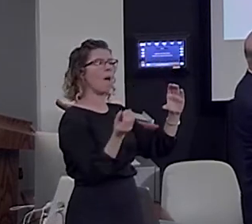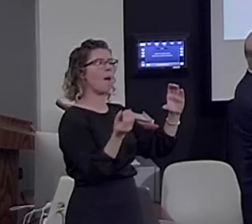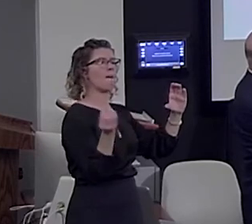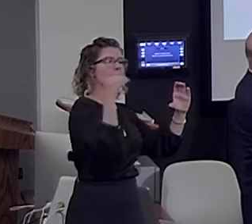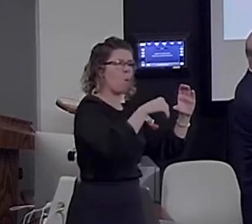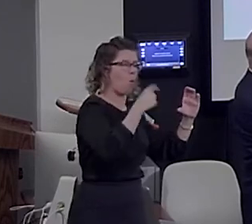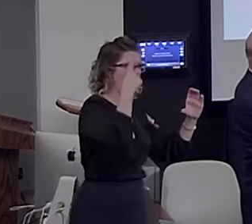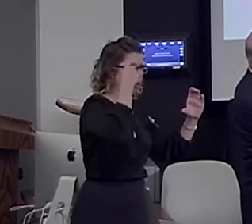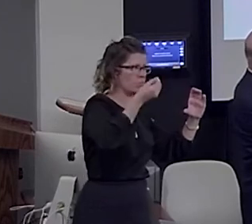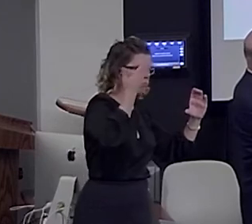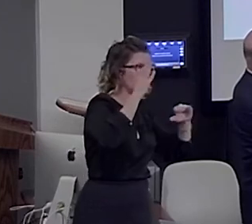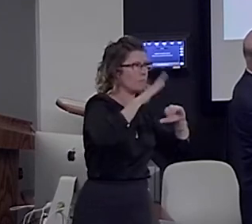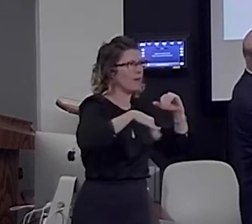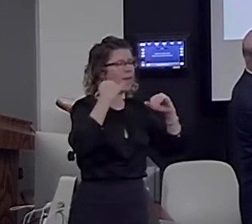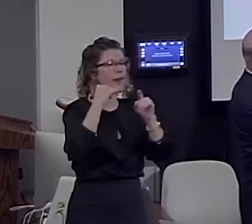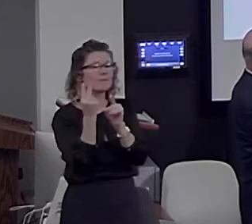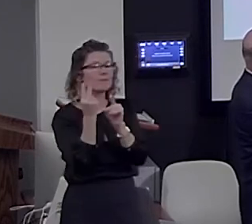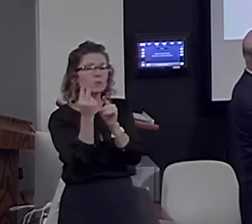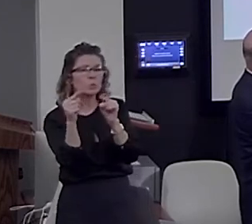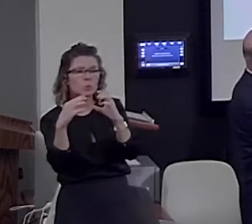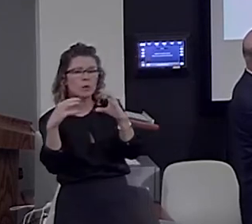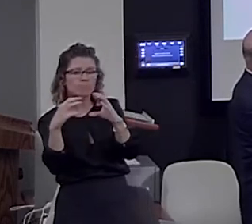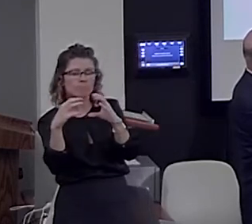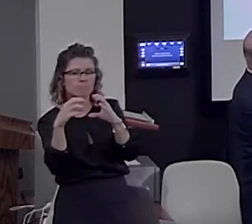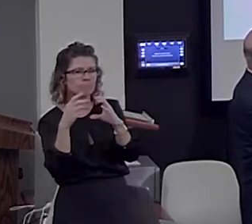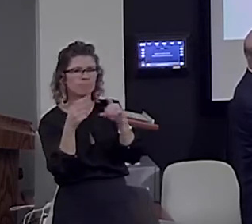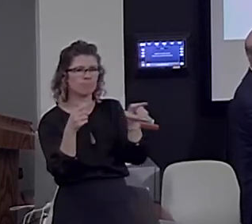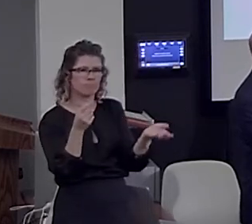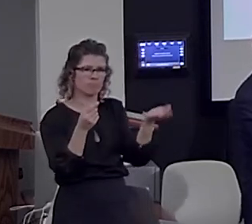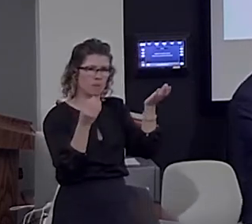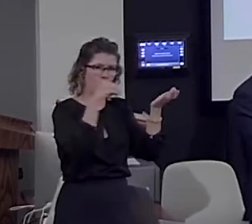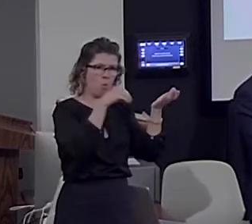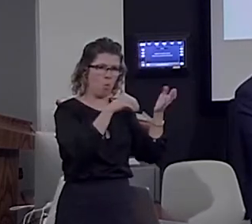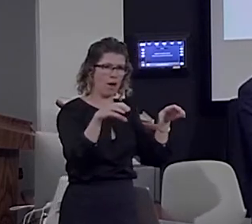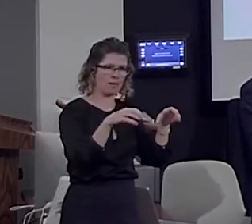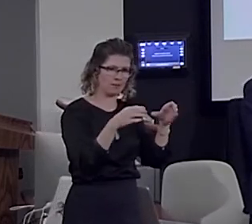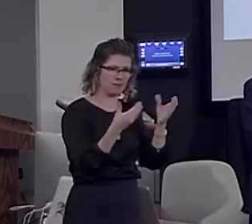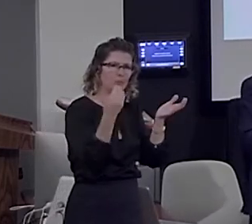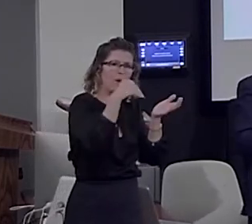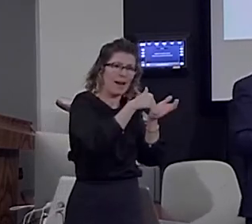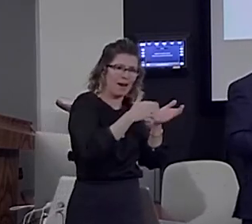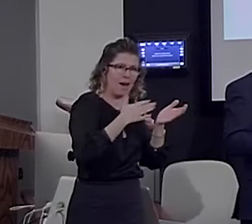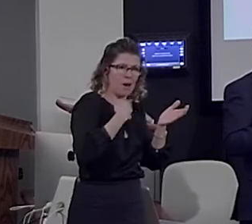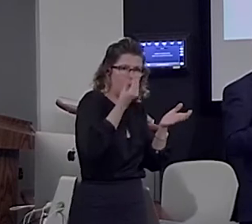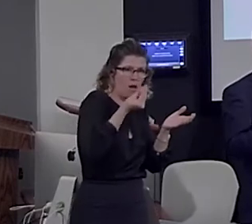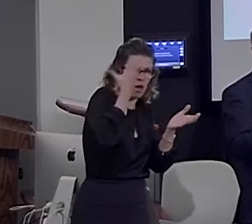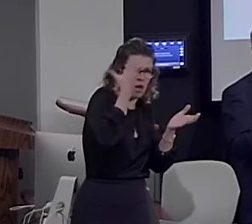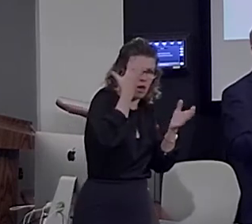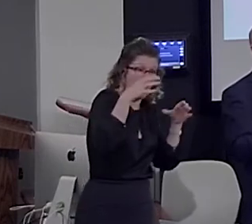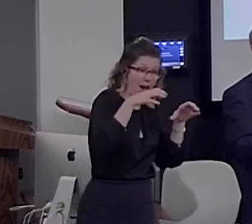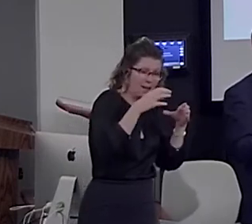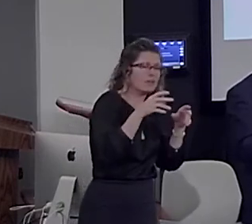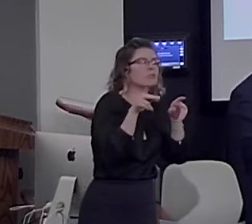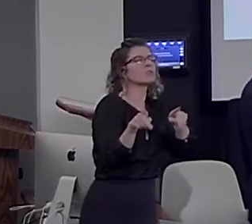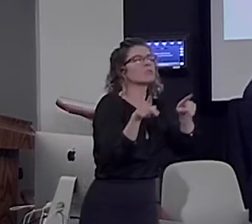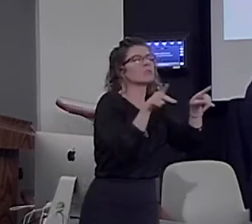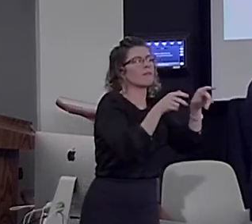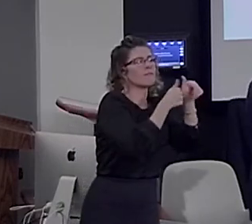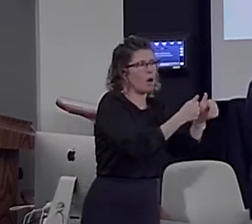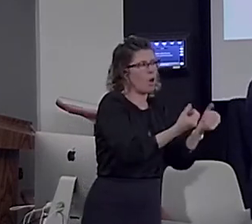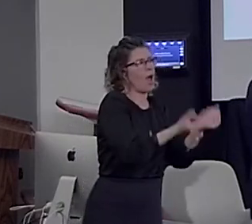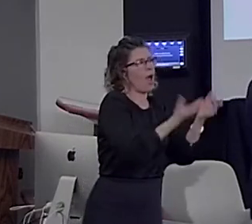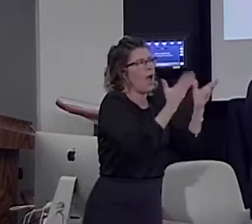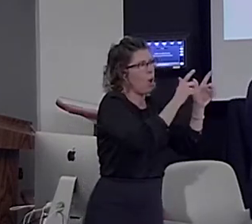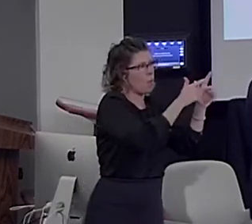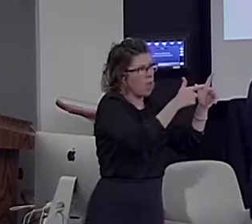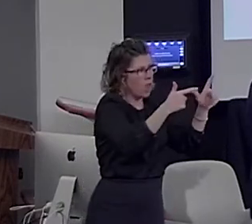same inside, the constituent inside the sentence here, again, activation proportional to the number of nodes being closed. So, there is an